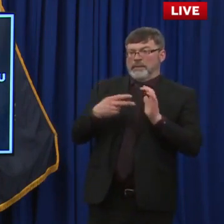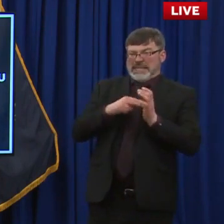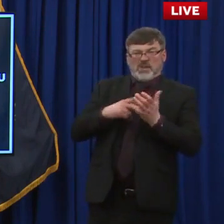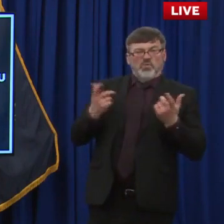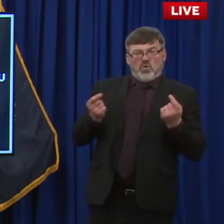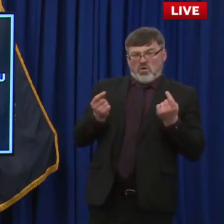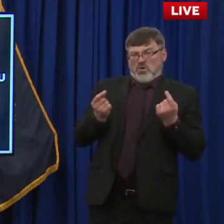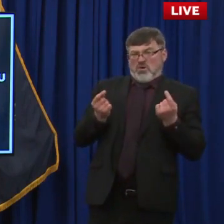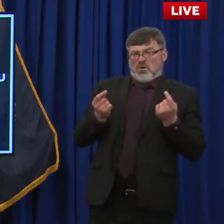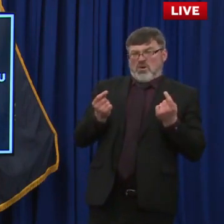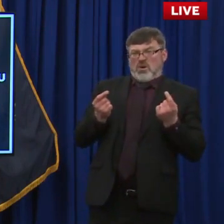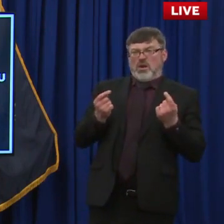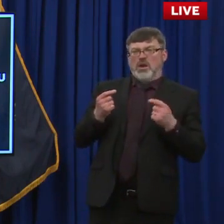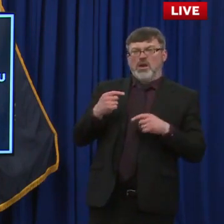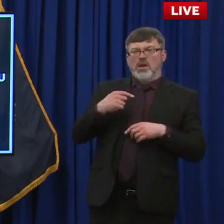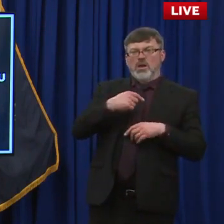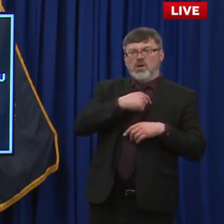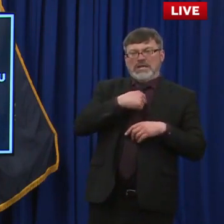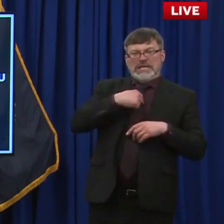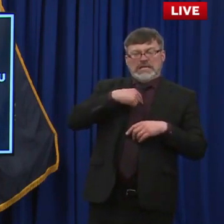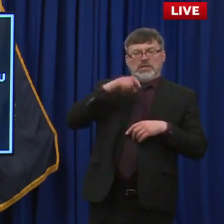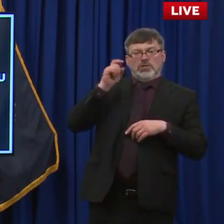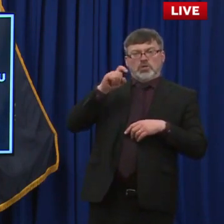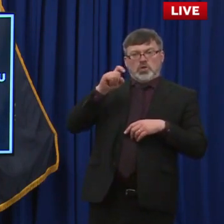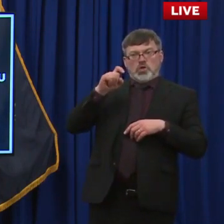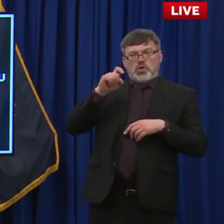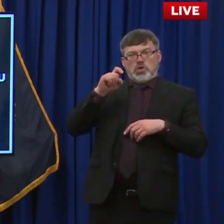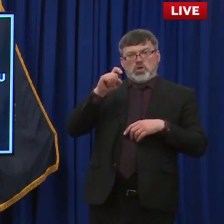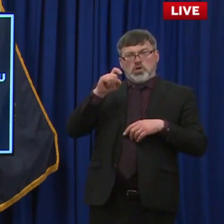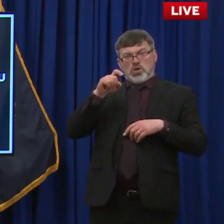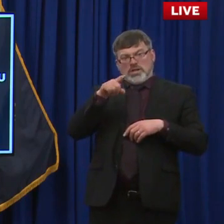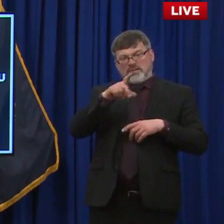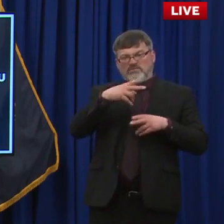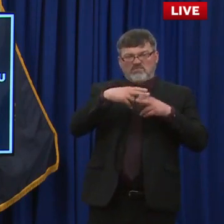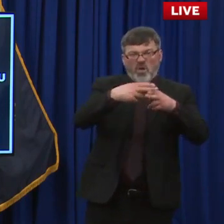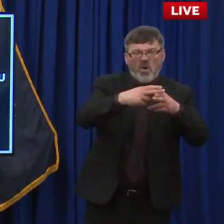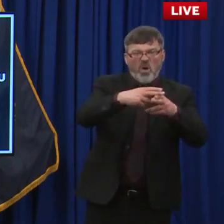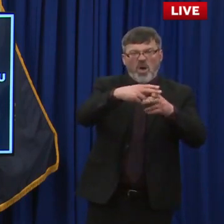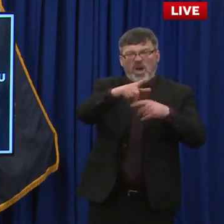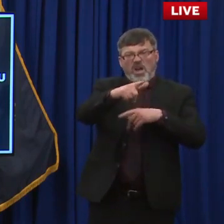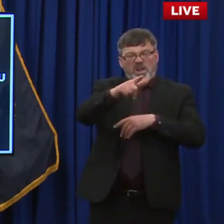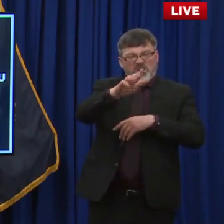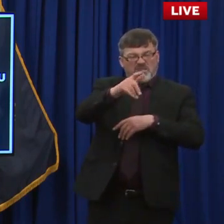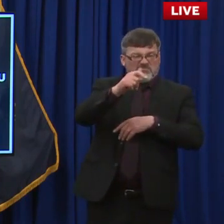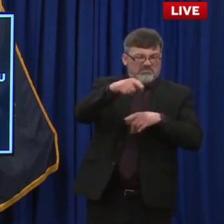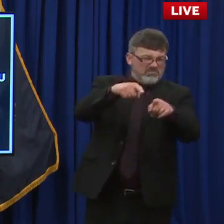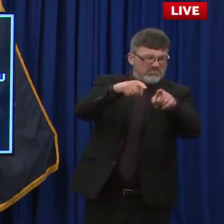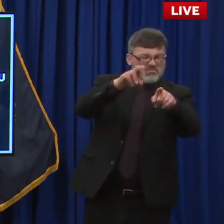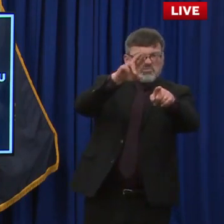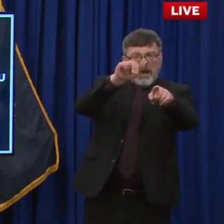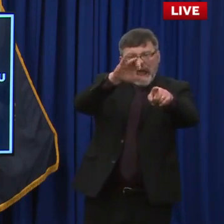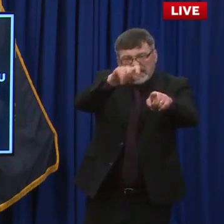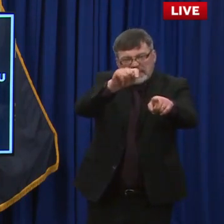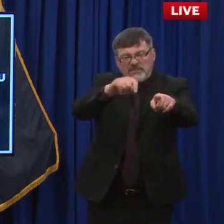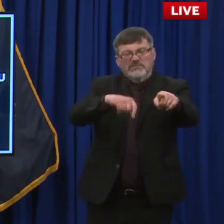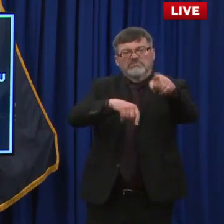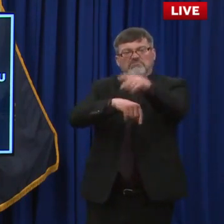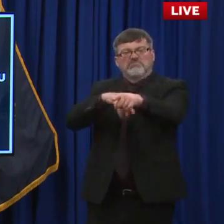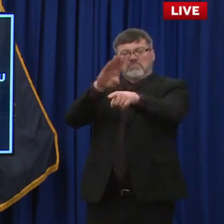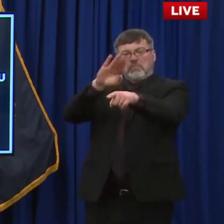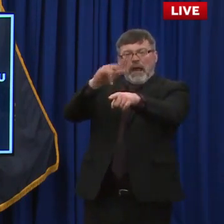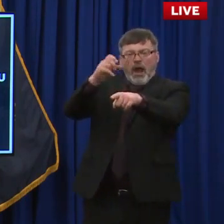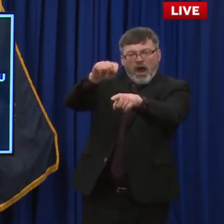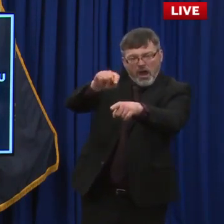jobs? Uh, boy, I mean, I, guess I'll just say this, uh, to your point, we've, we heard about the issue in